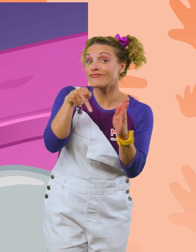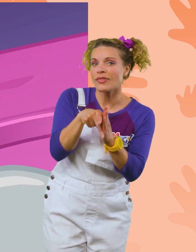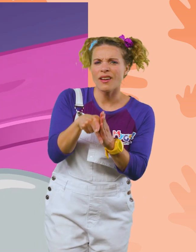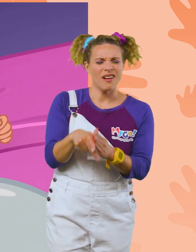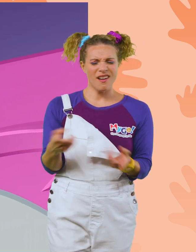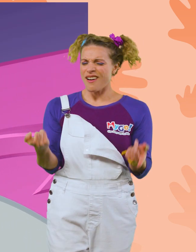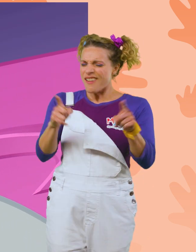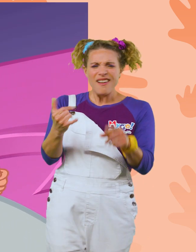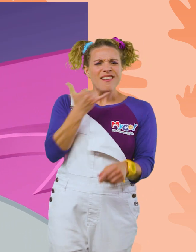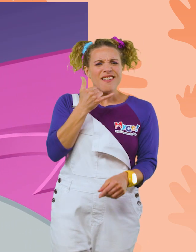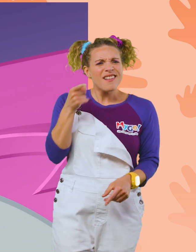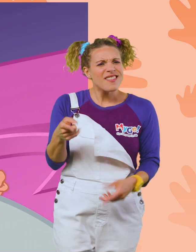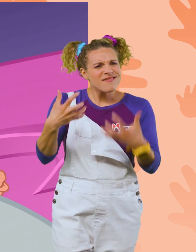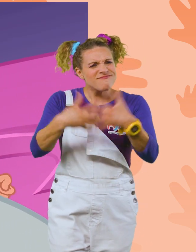What went wrong with this machine?